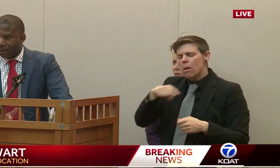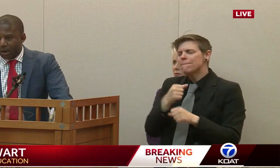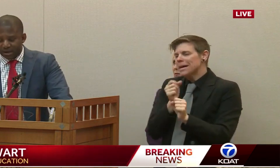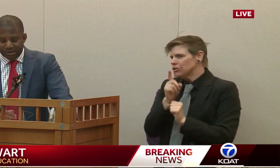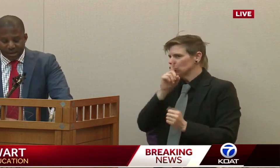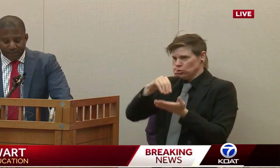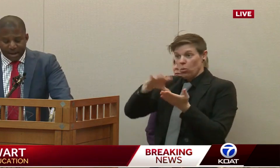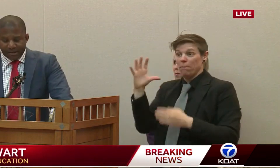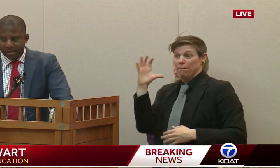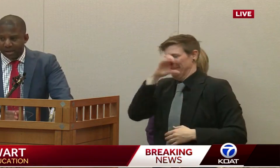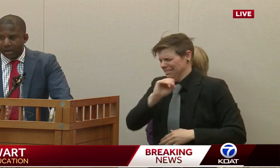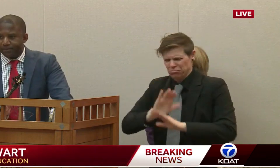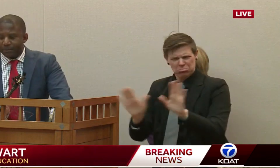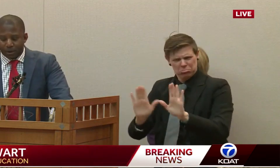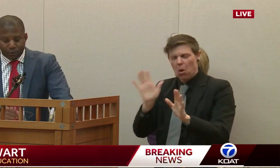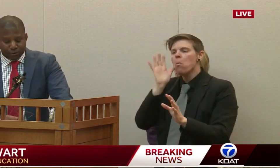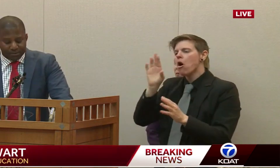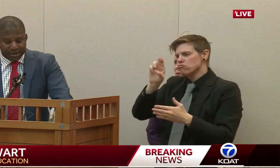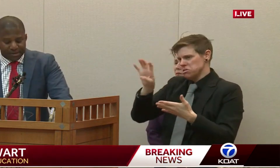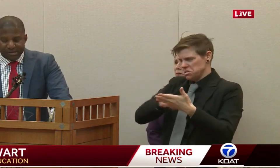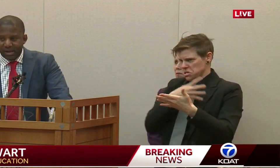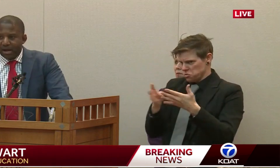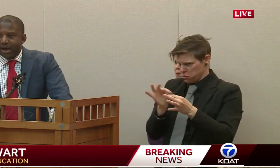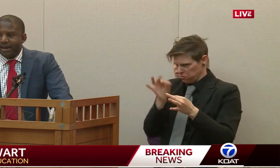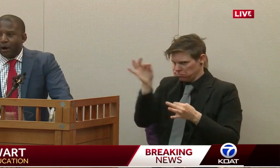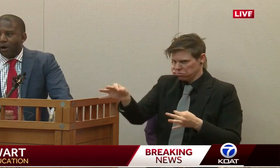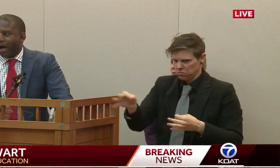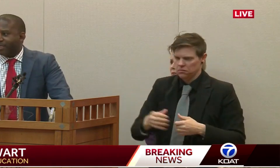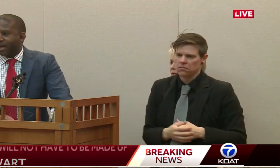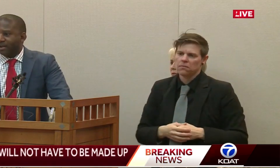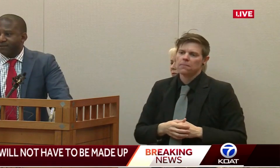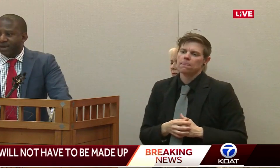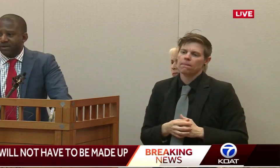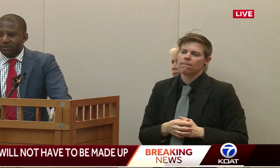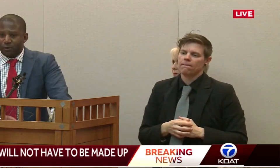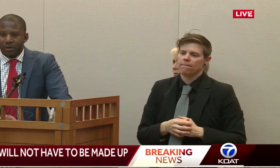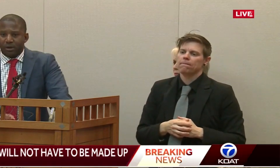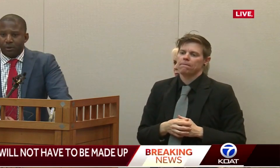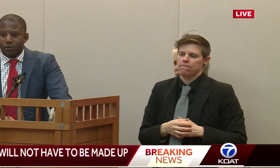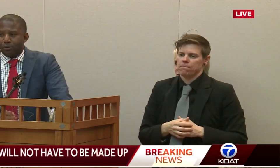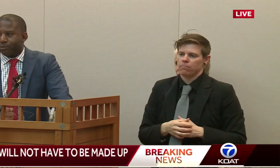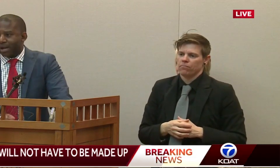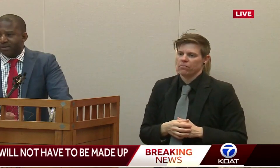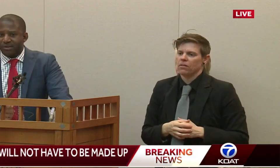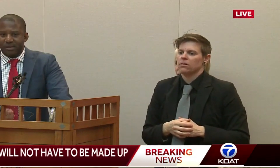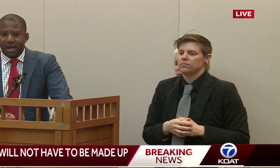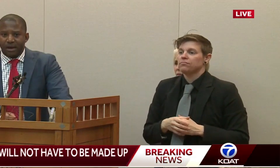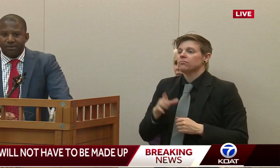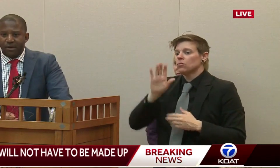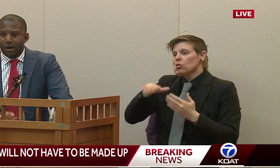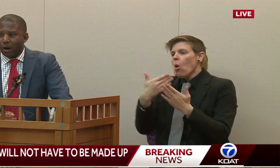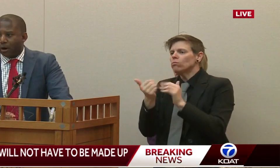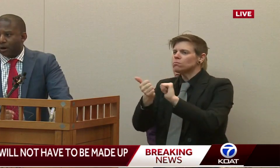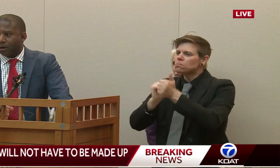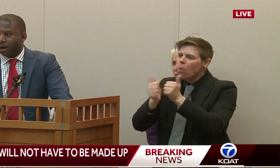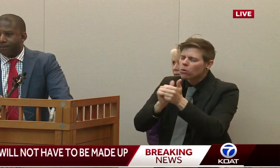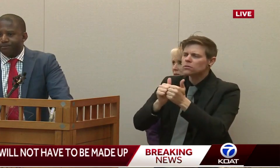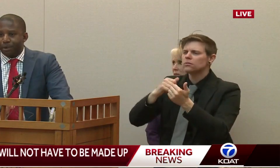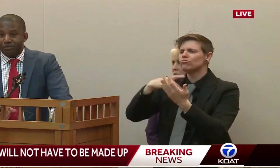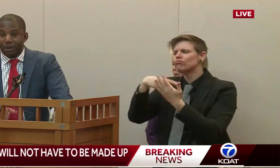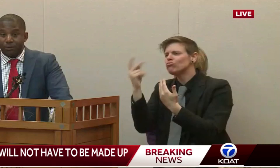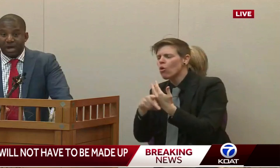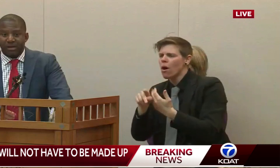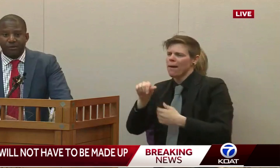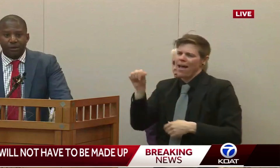so long as the closure is in place. And all athletic events during the closure, practices and games are